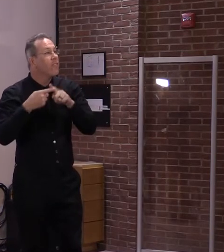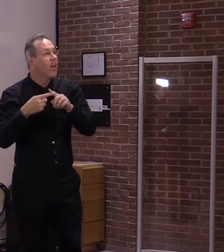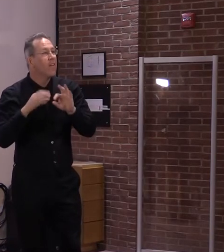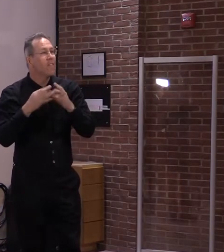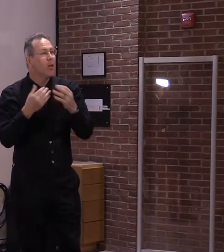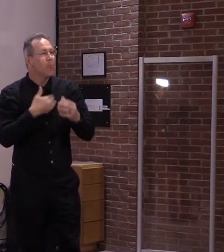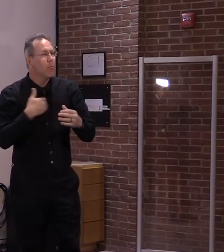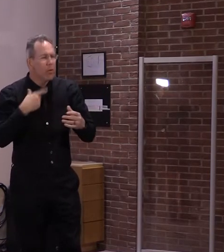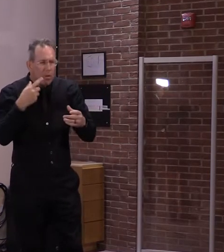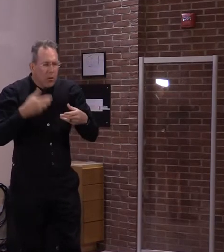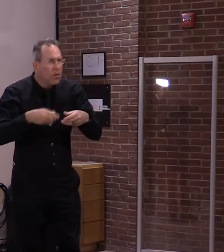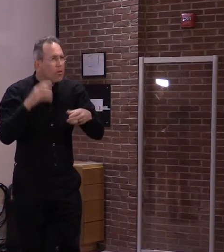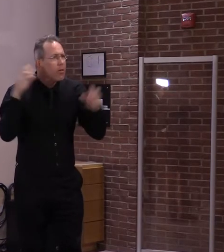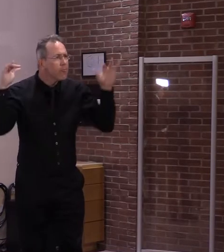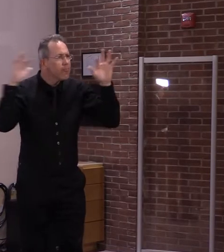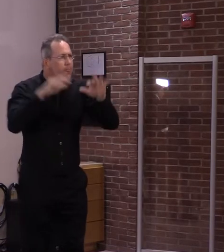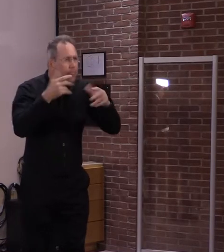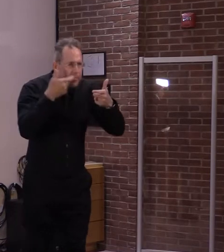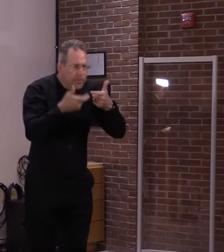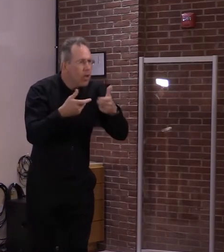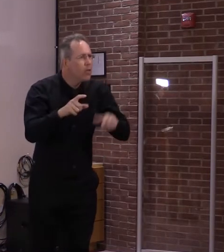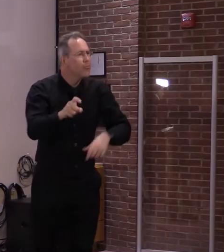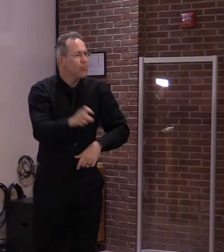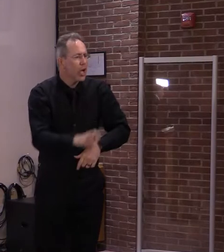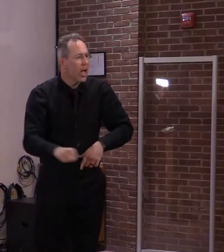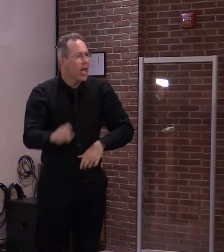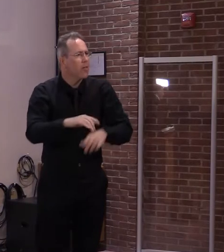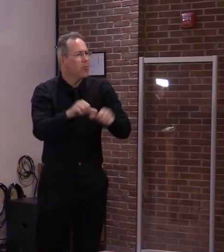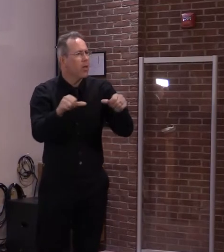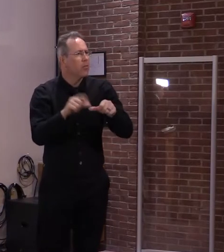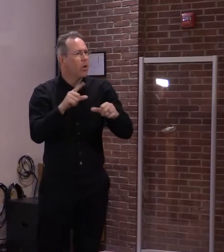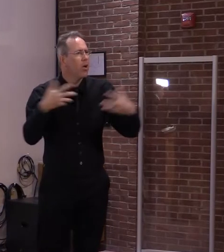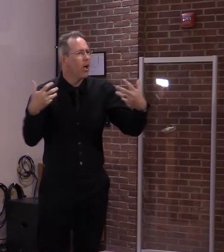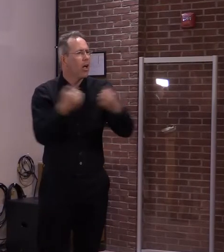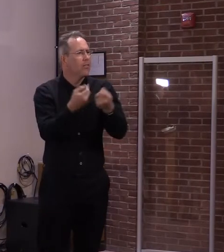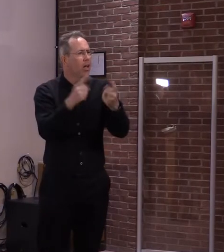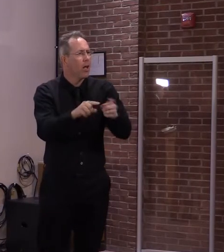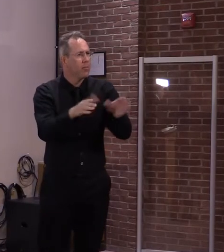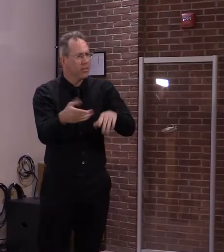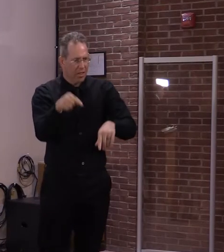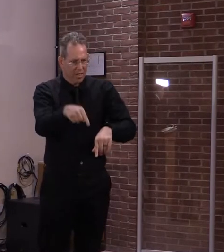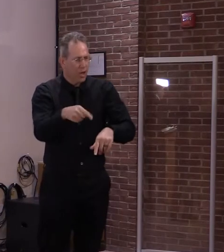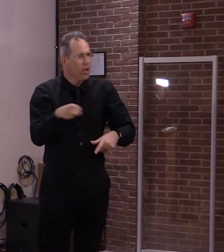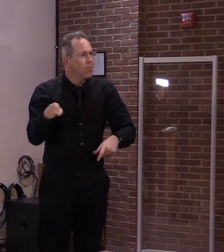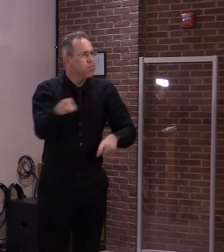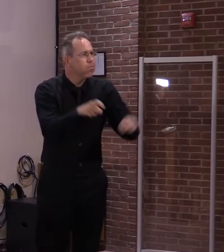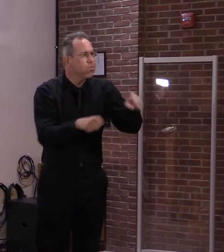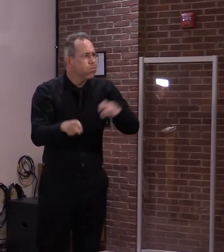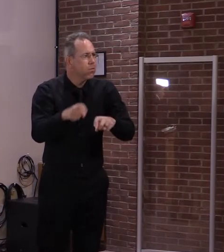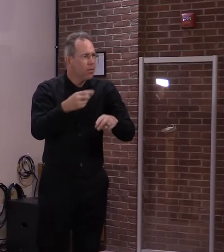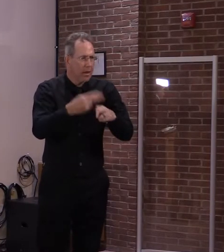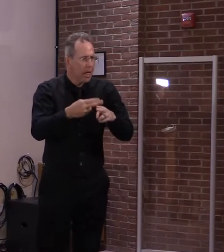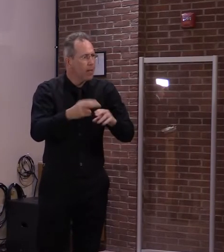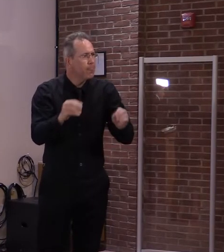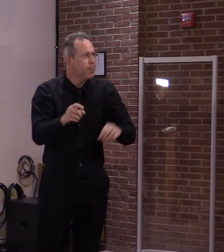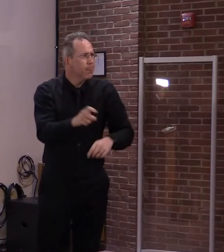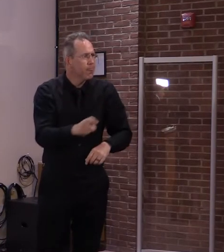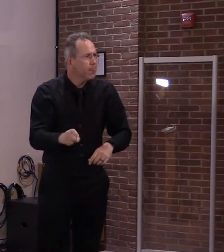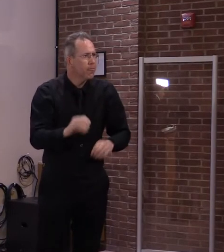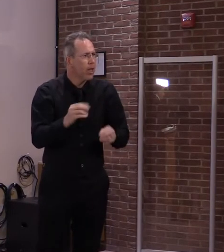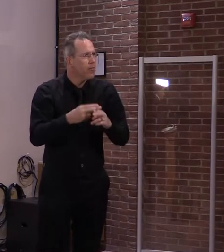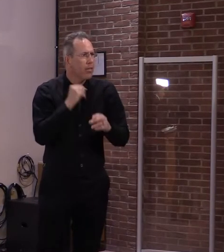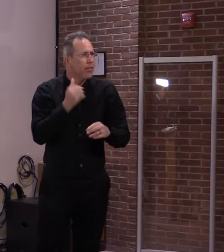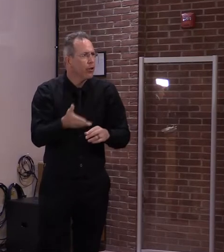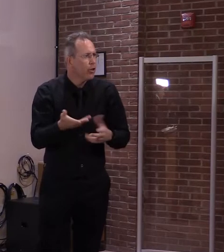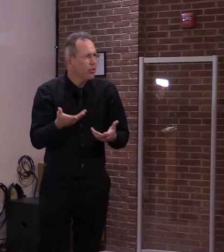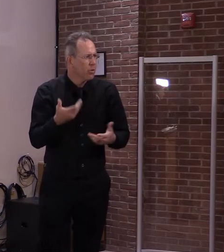police are being directed, you know, that they can't give out the name of a person whose